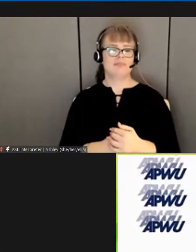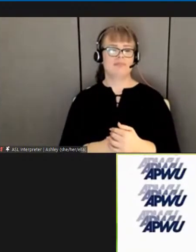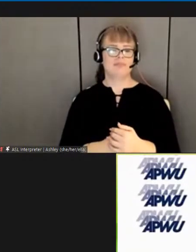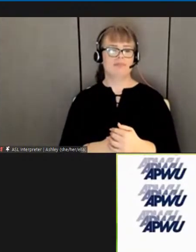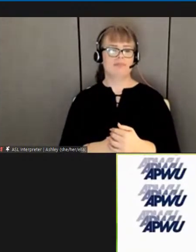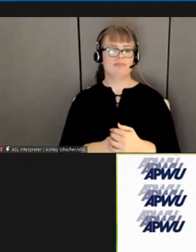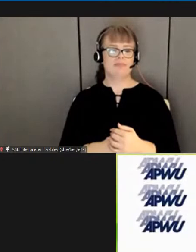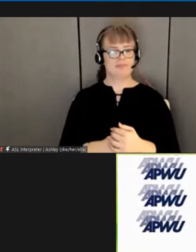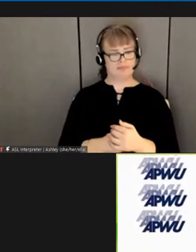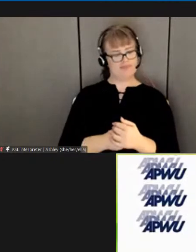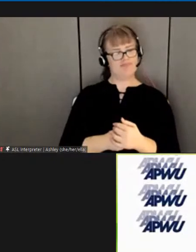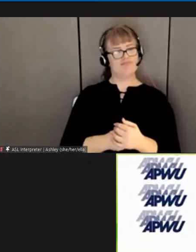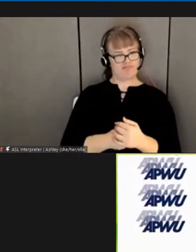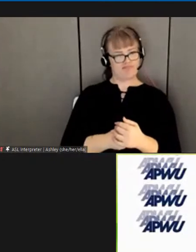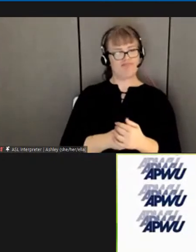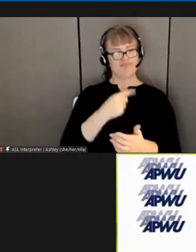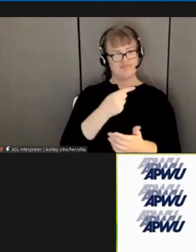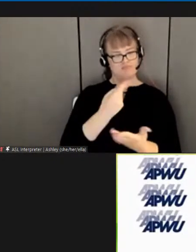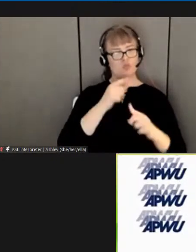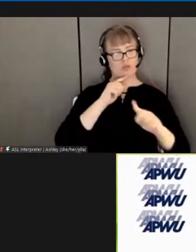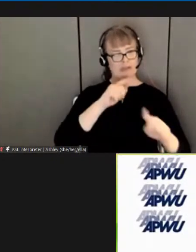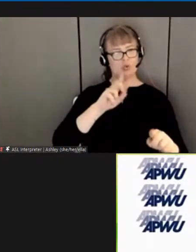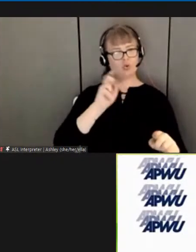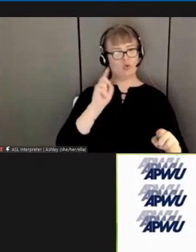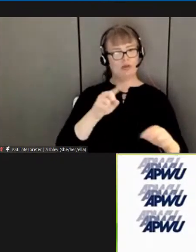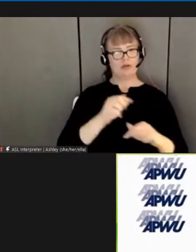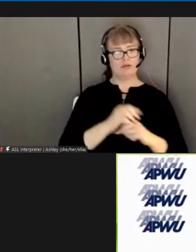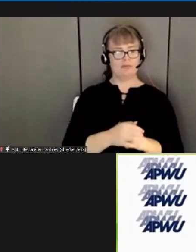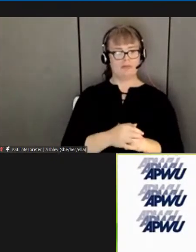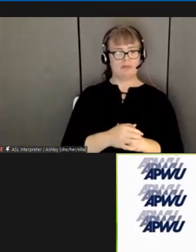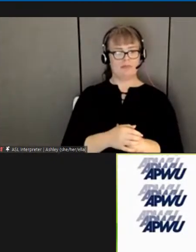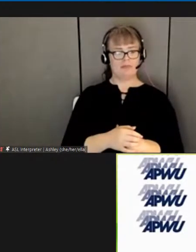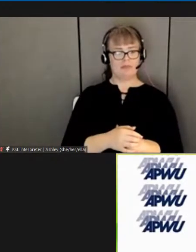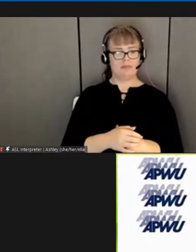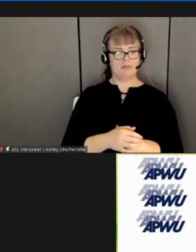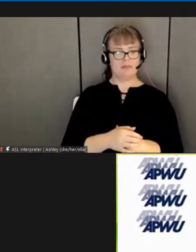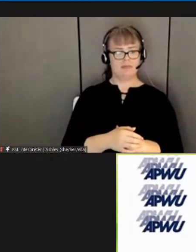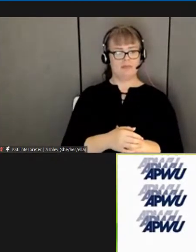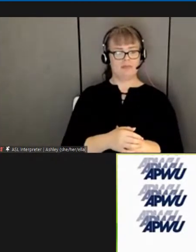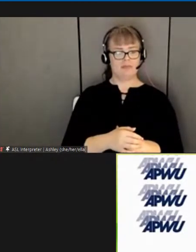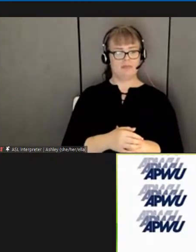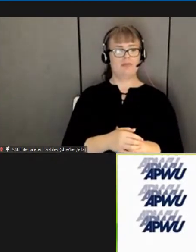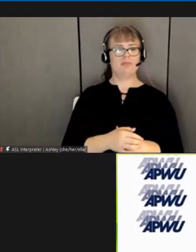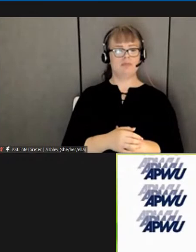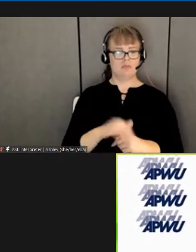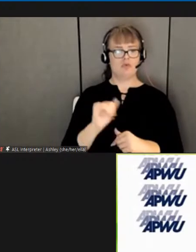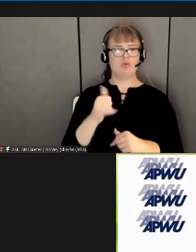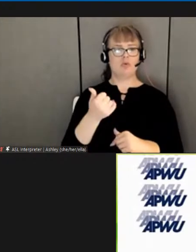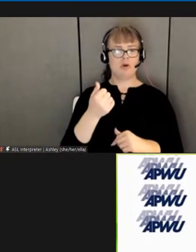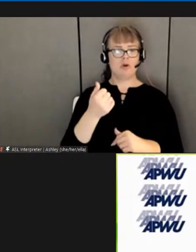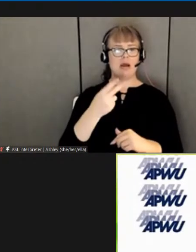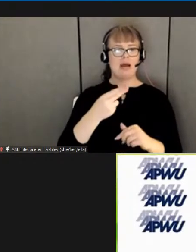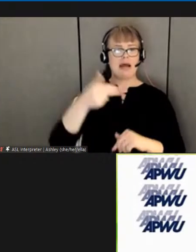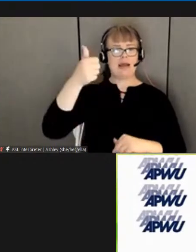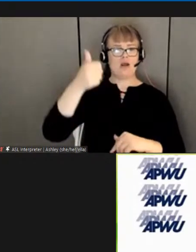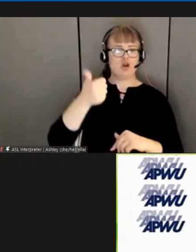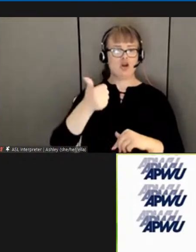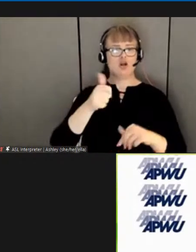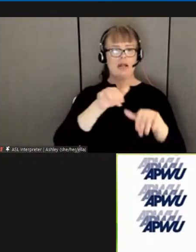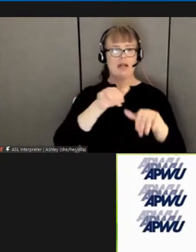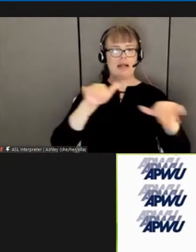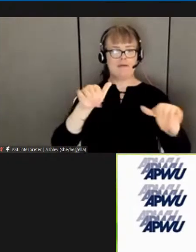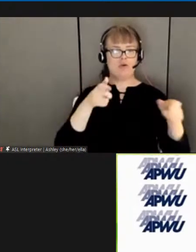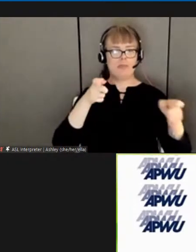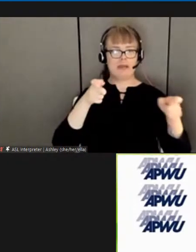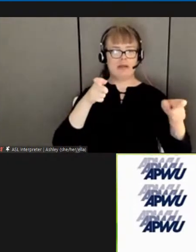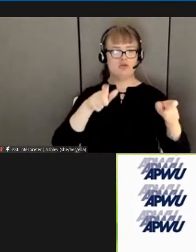answers your question, which had to do with NISI's higher level in management doing the work. So with that, we're going